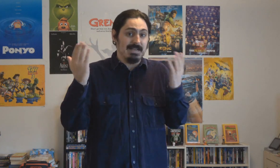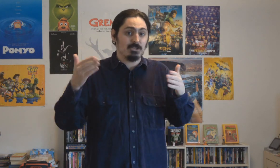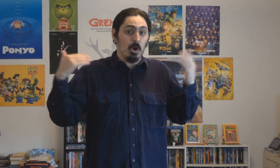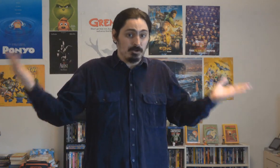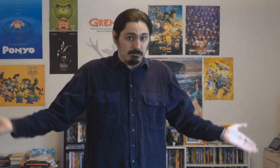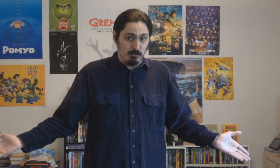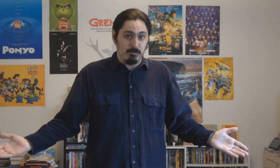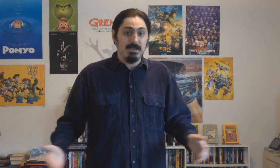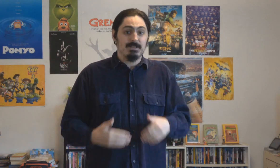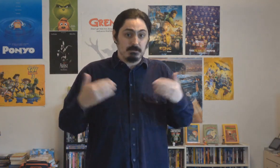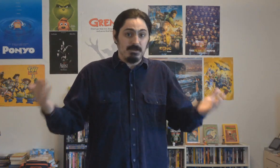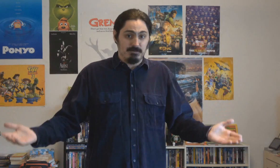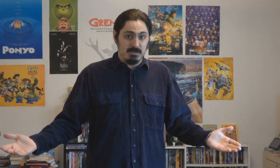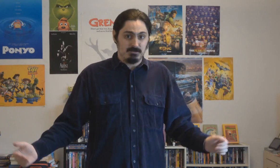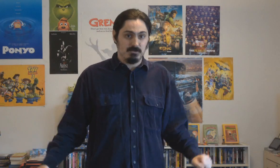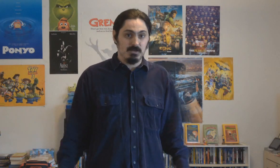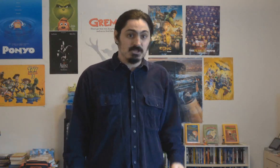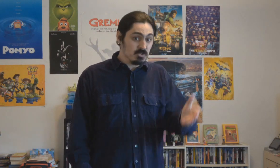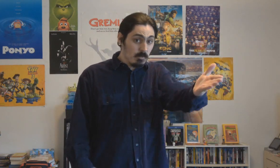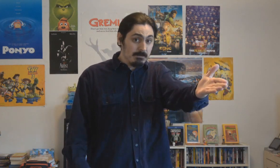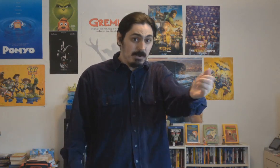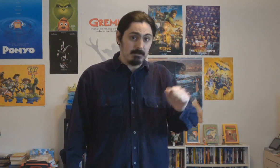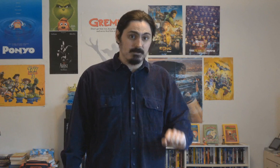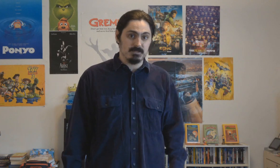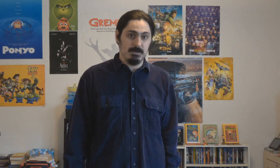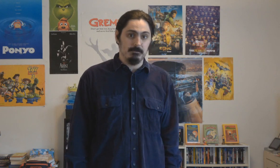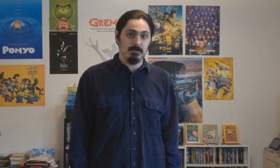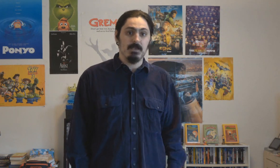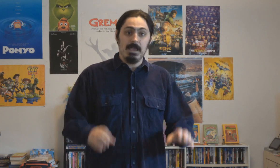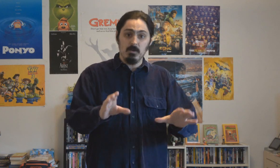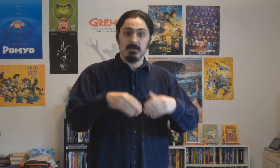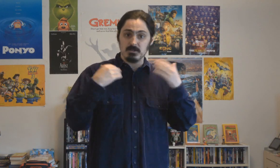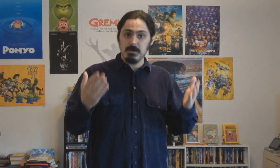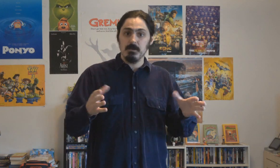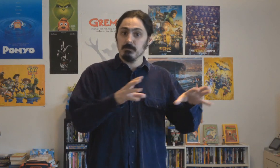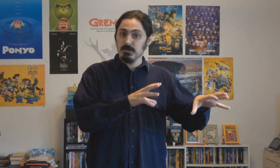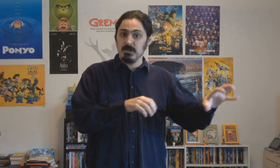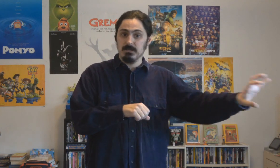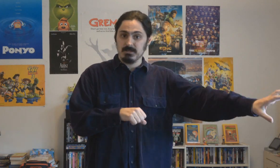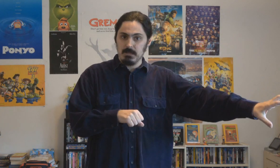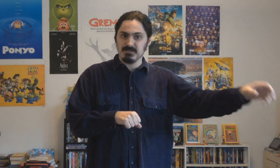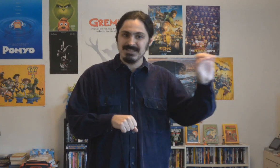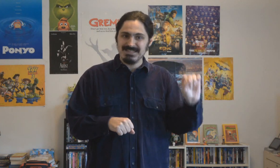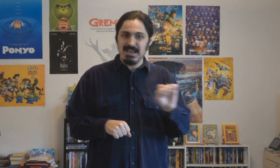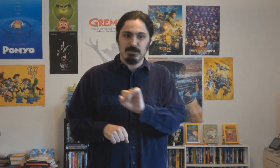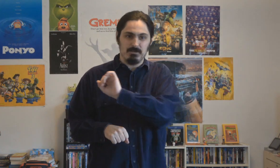ask her to perform this benefit concert. She was already popular at the time. Anyway, despite me appreciating these elements, I did have a lot of